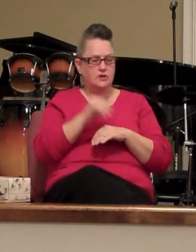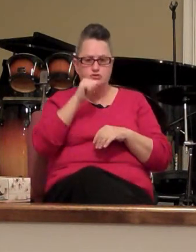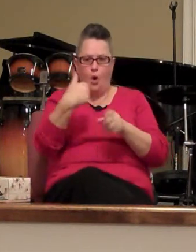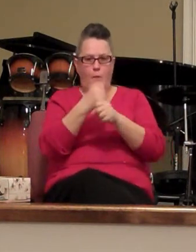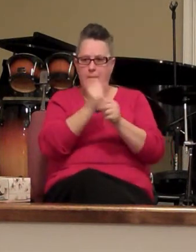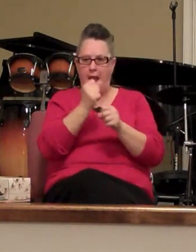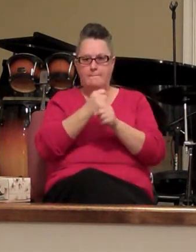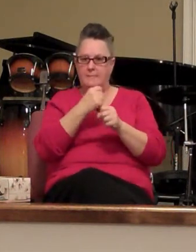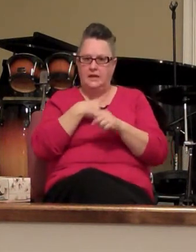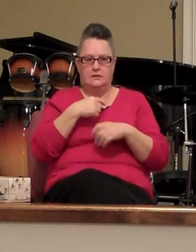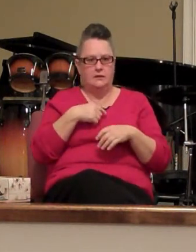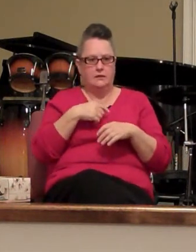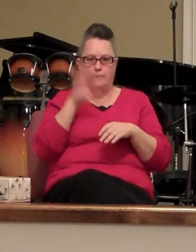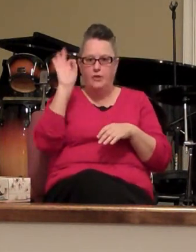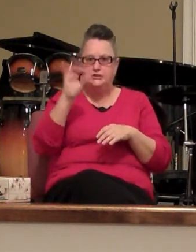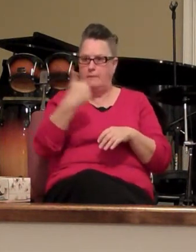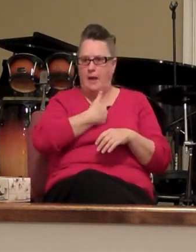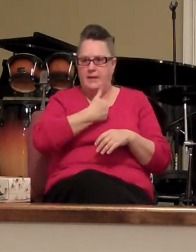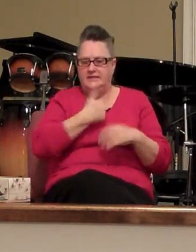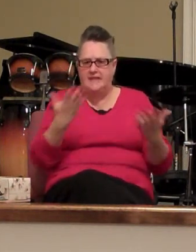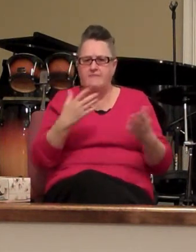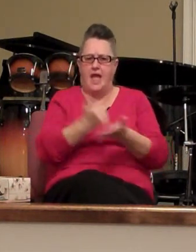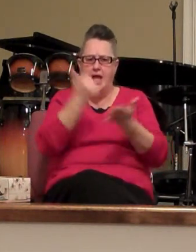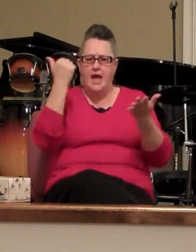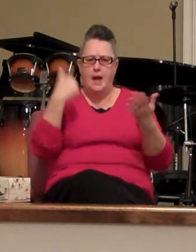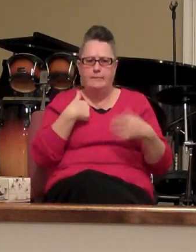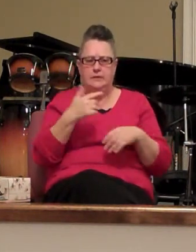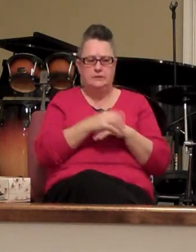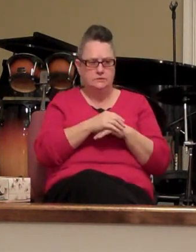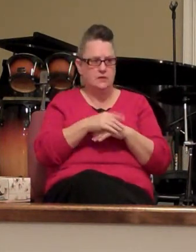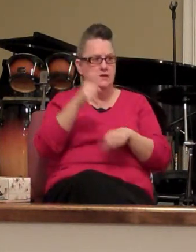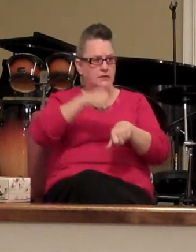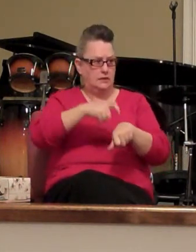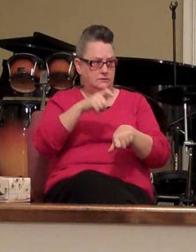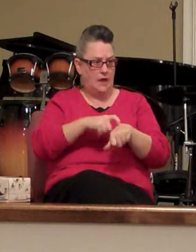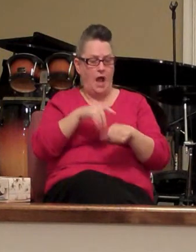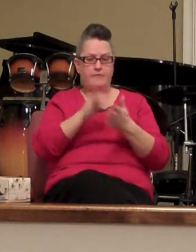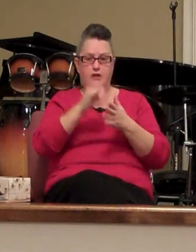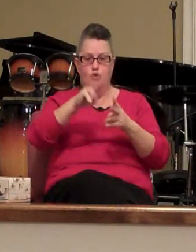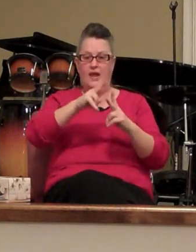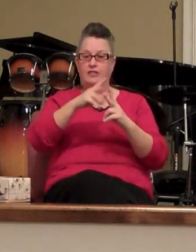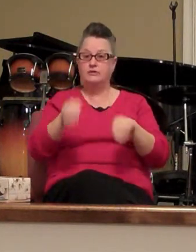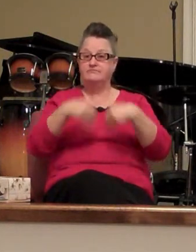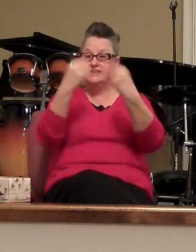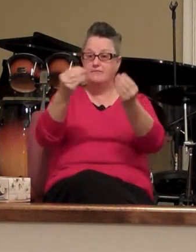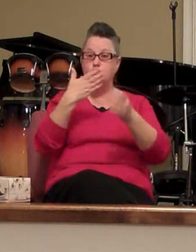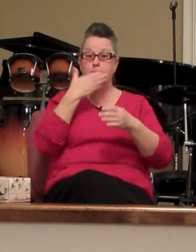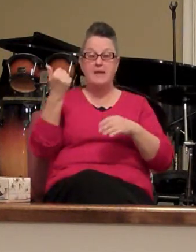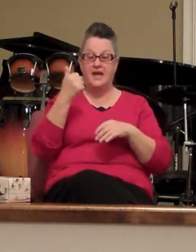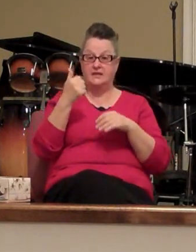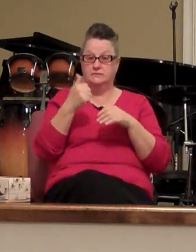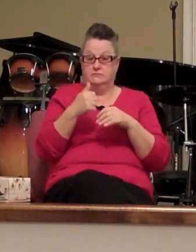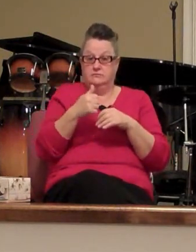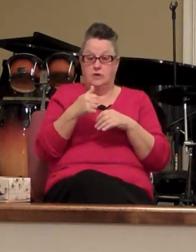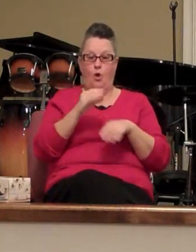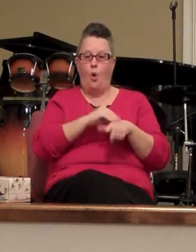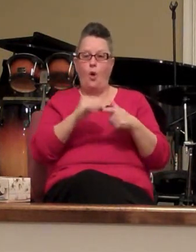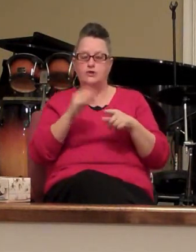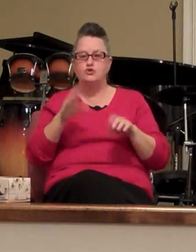drag this by myself tonight it's time that we either give it our best shot or we give up all together